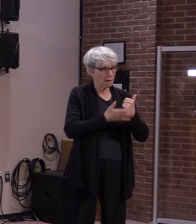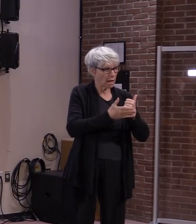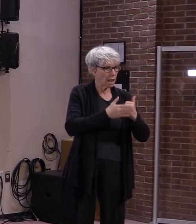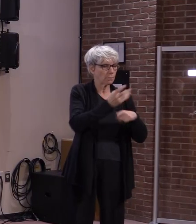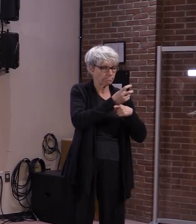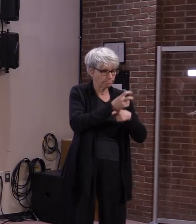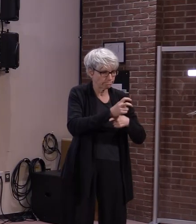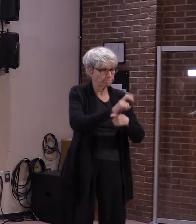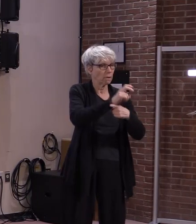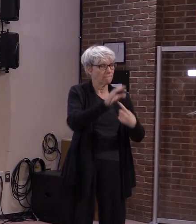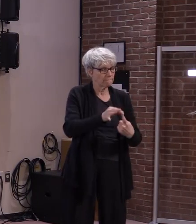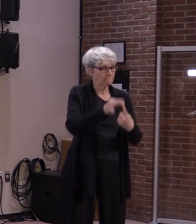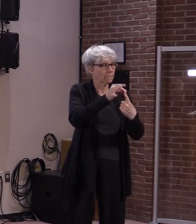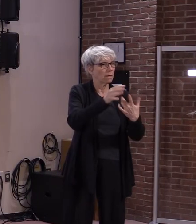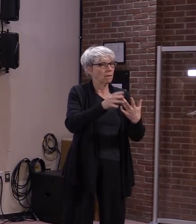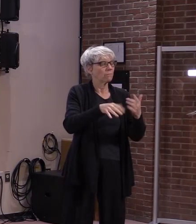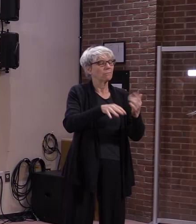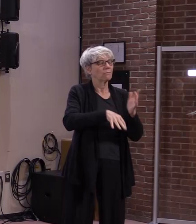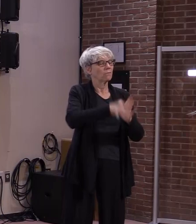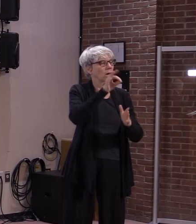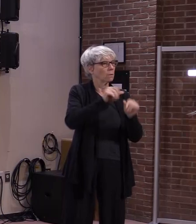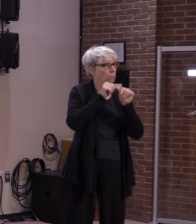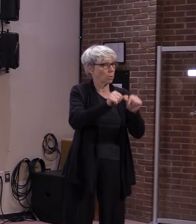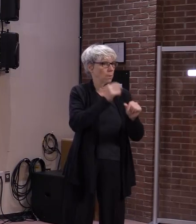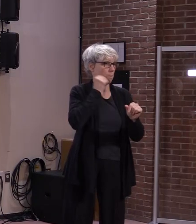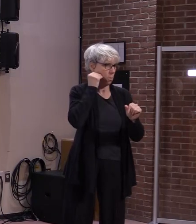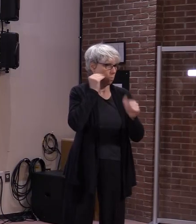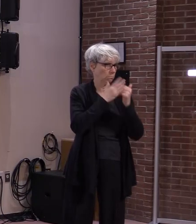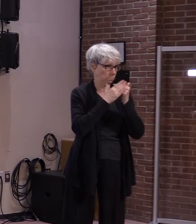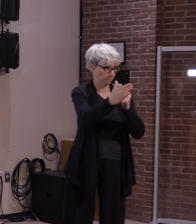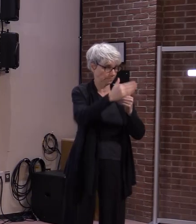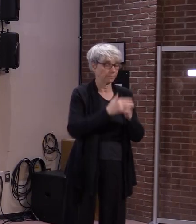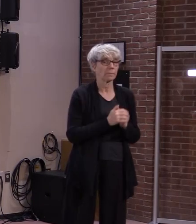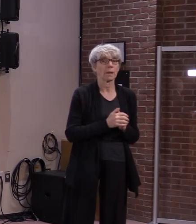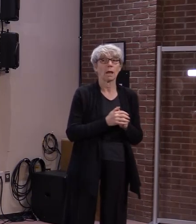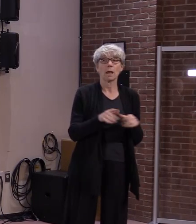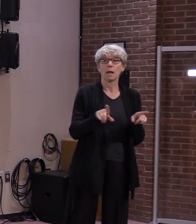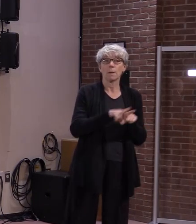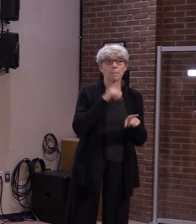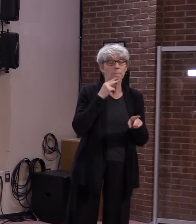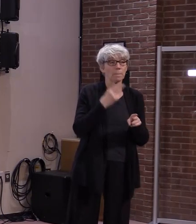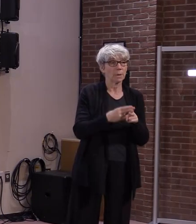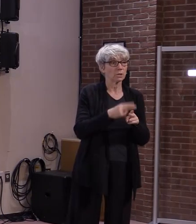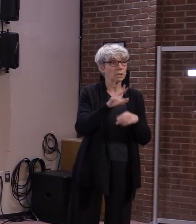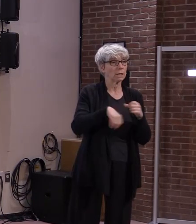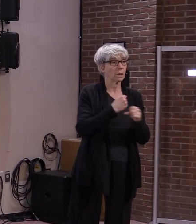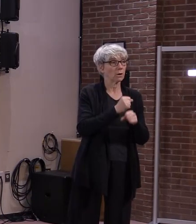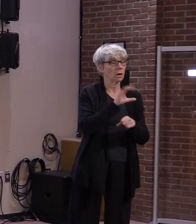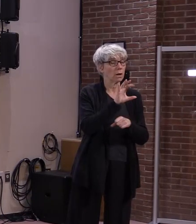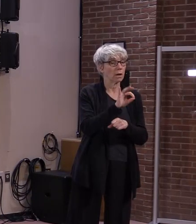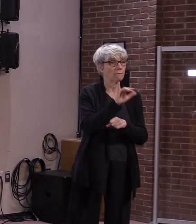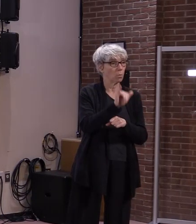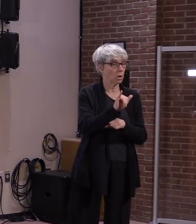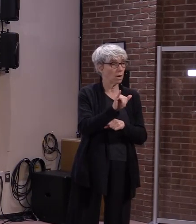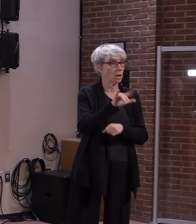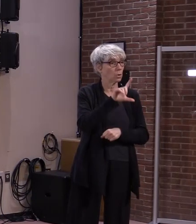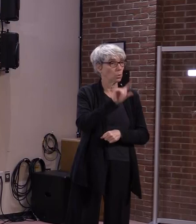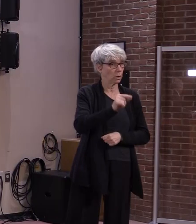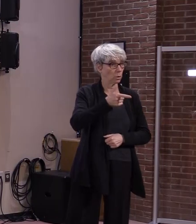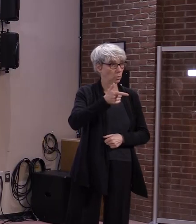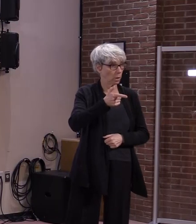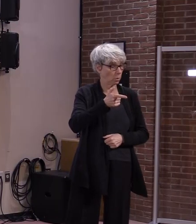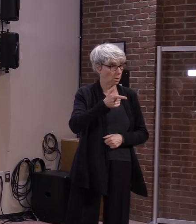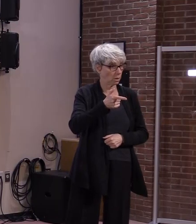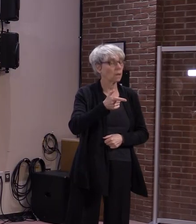that will meet their long term needs. As I mentioned, in FY 21, we will will spend substantial amounts of